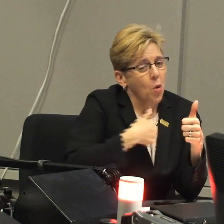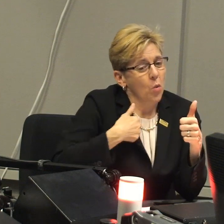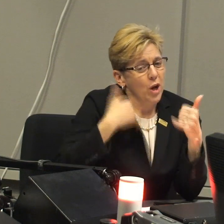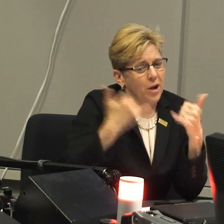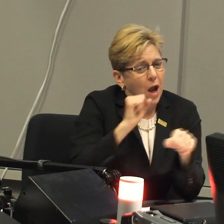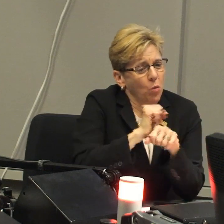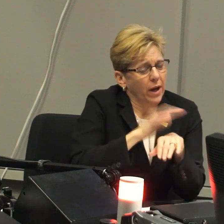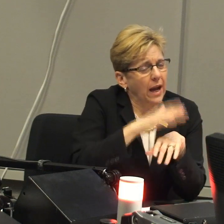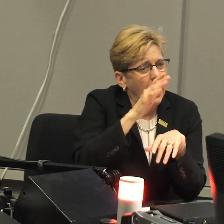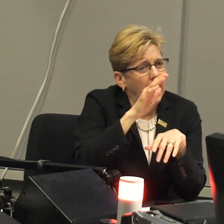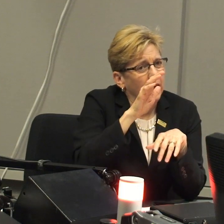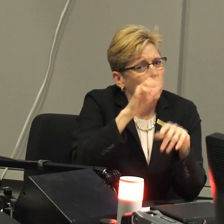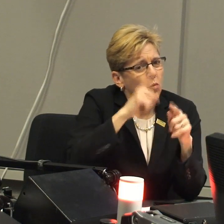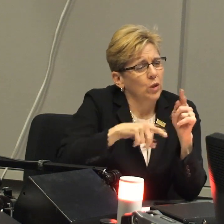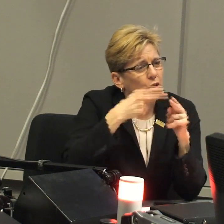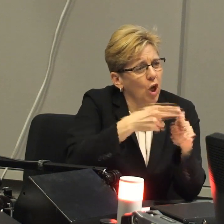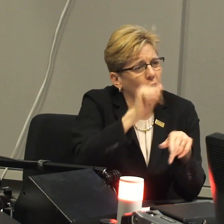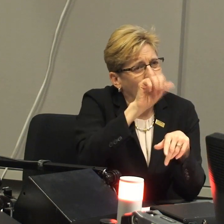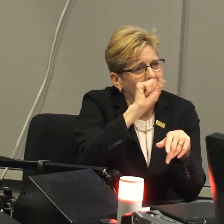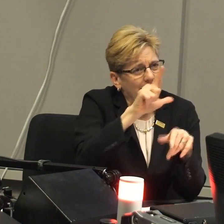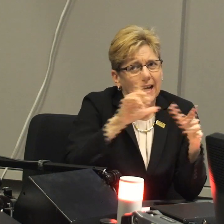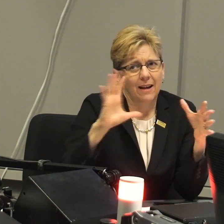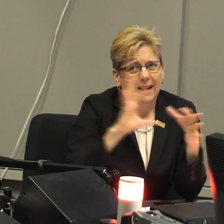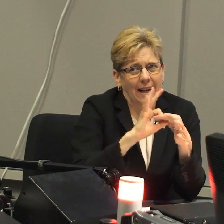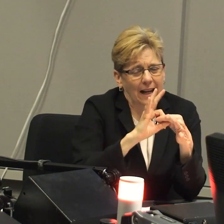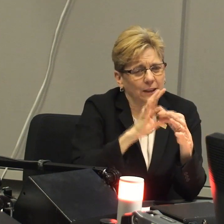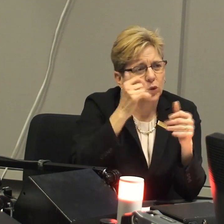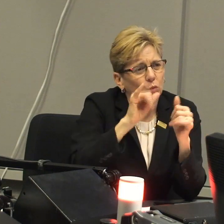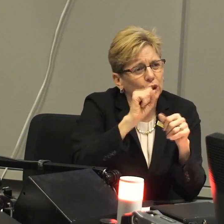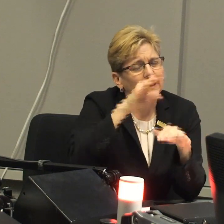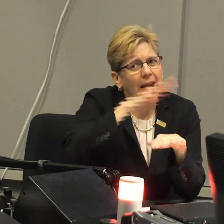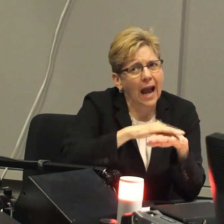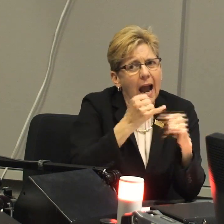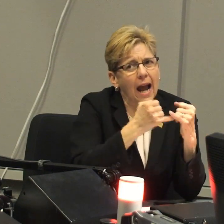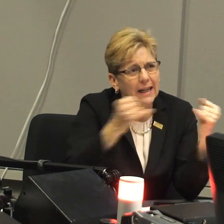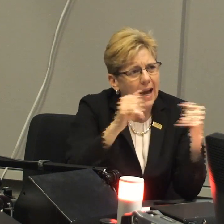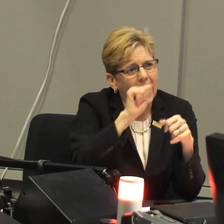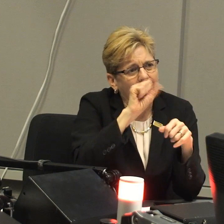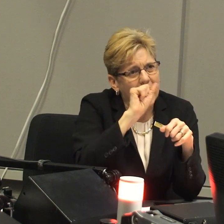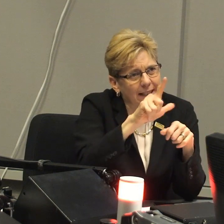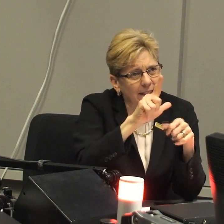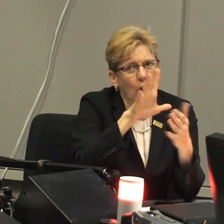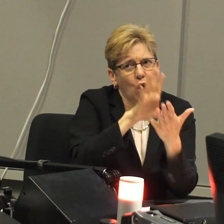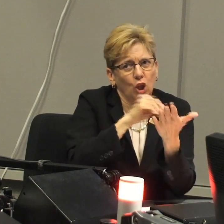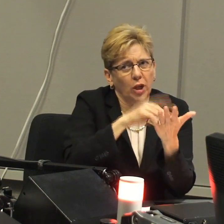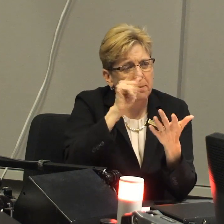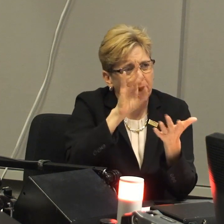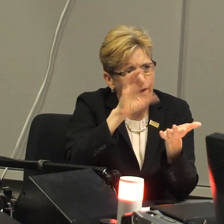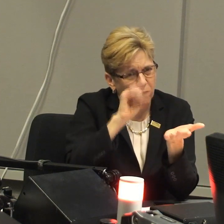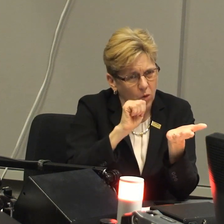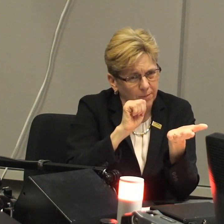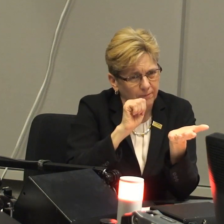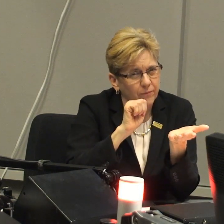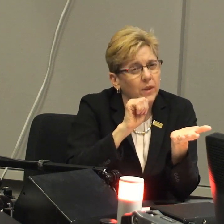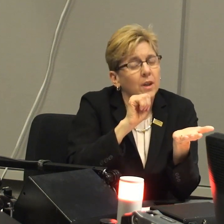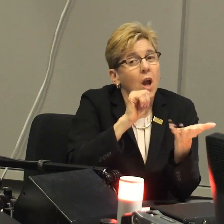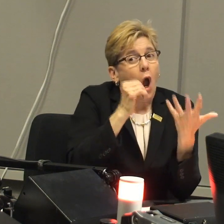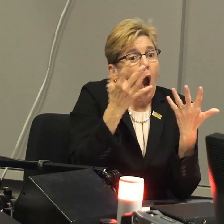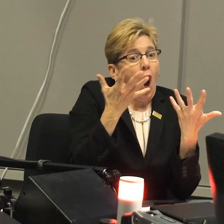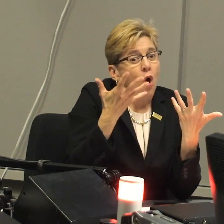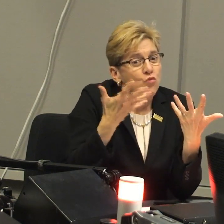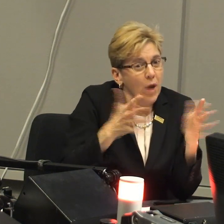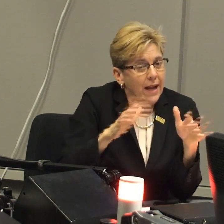curious, curiosity. First, we're actually now working on what's called ASL Connect, which is an online ASL learning